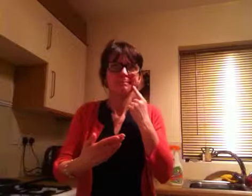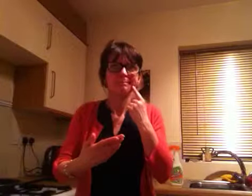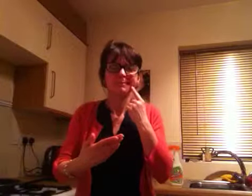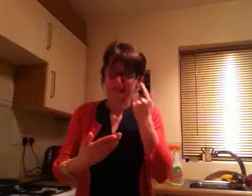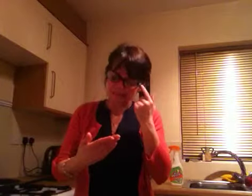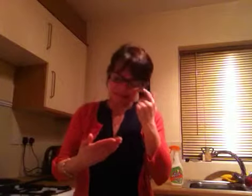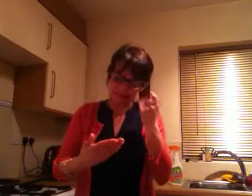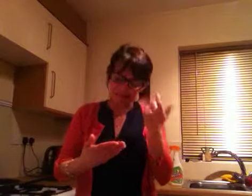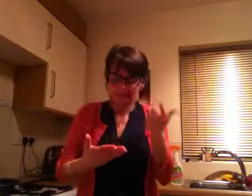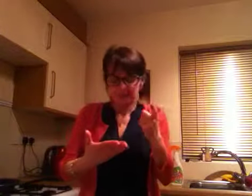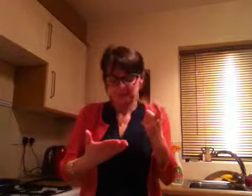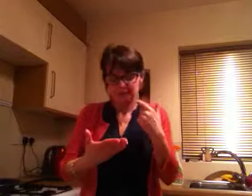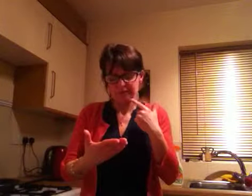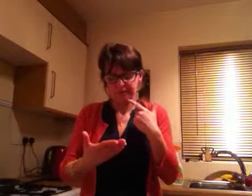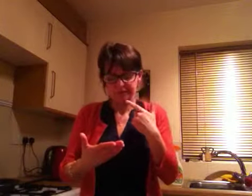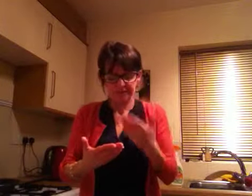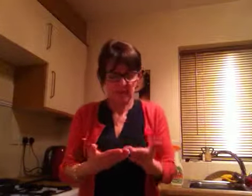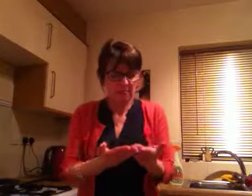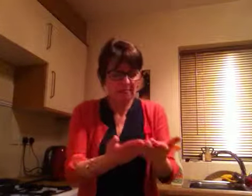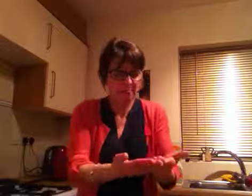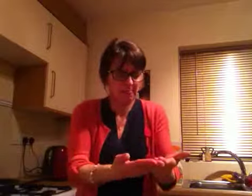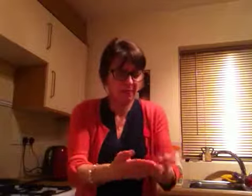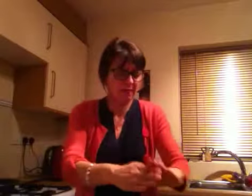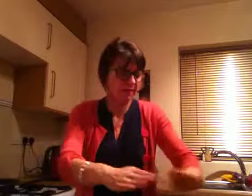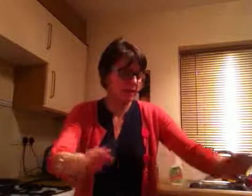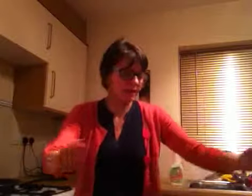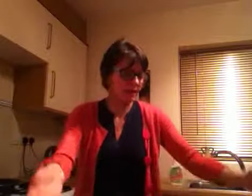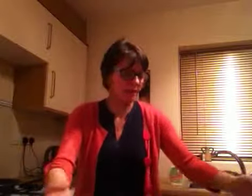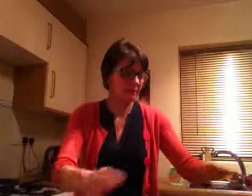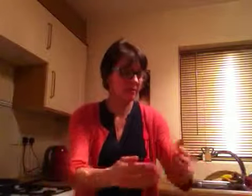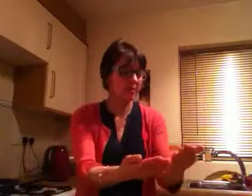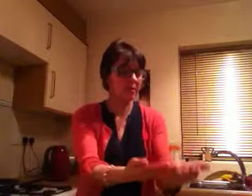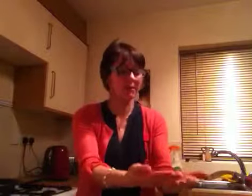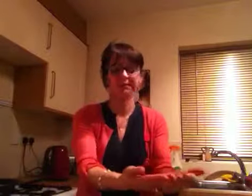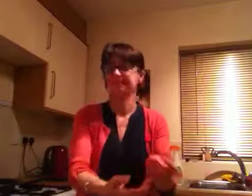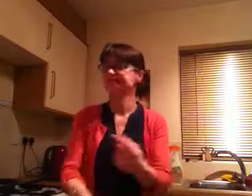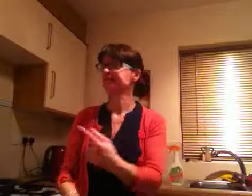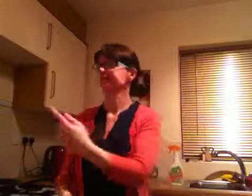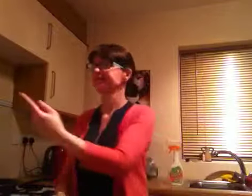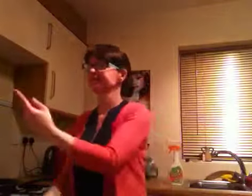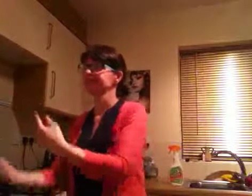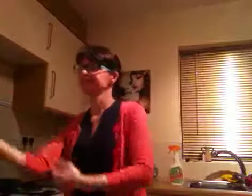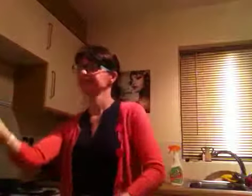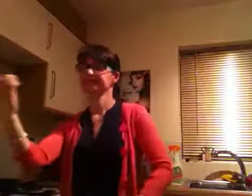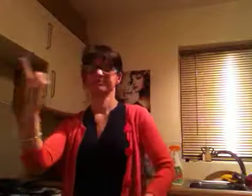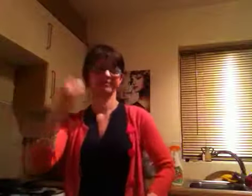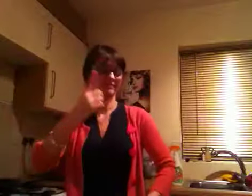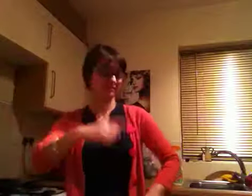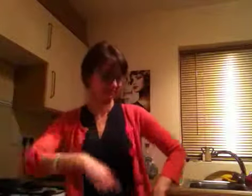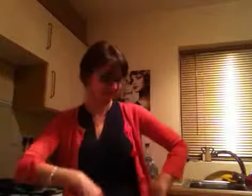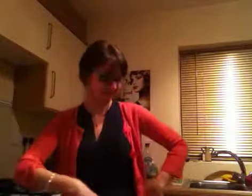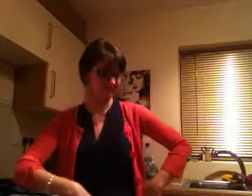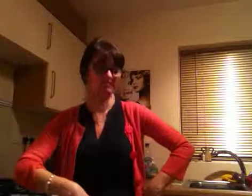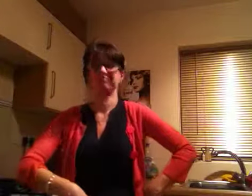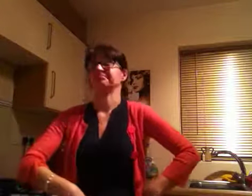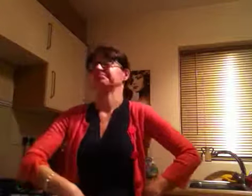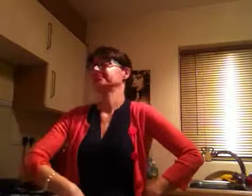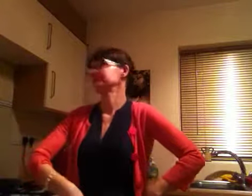Needless to say, they were treated with haughty disdain and left untouched on the